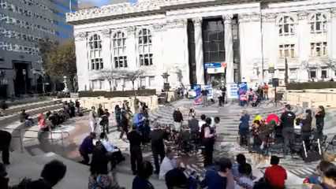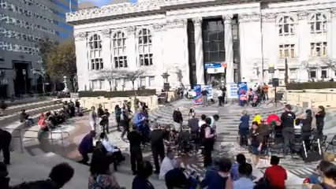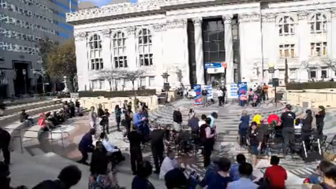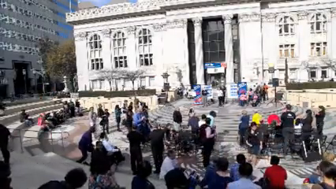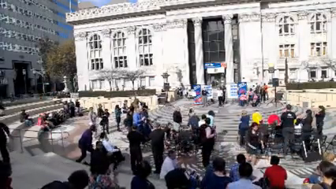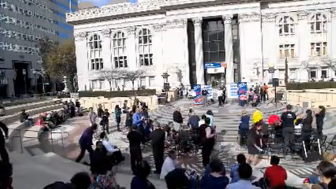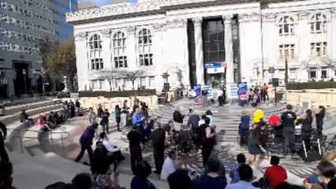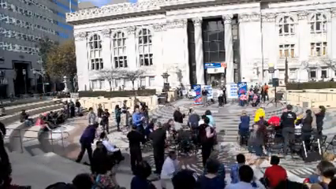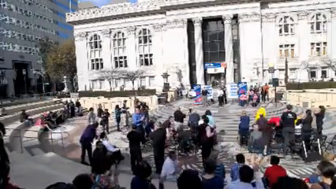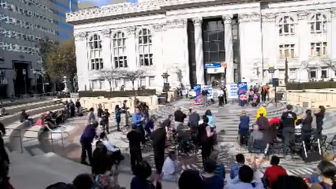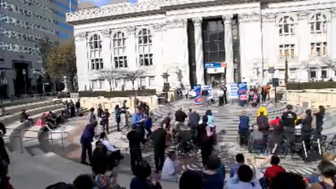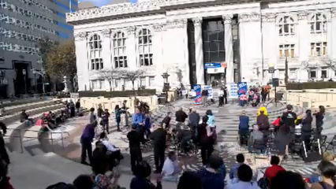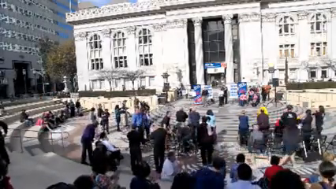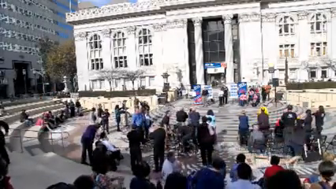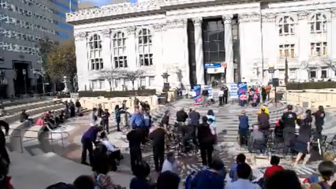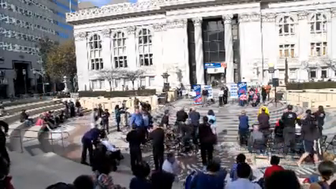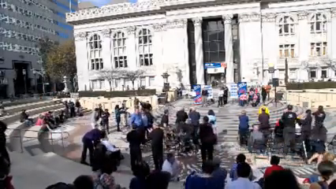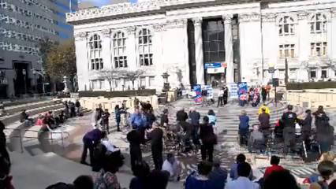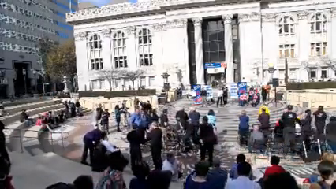much. Chief Hoffman. Pronifix but fine. Give We